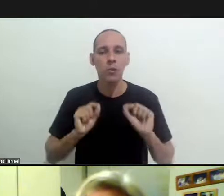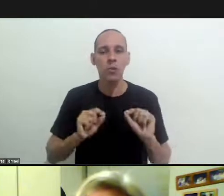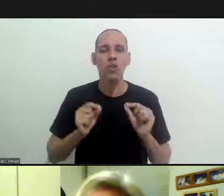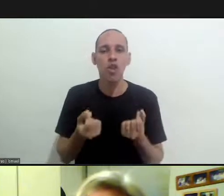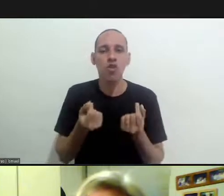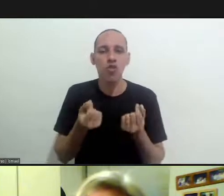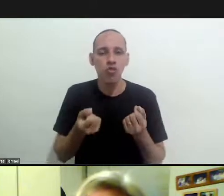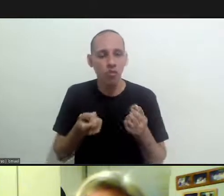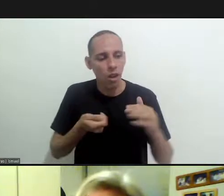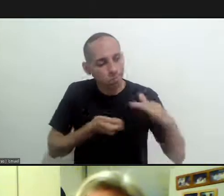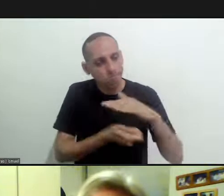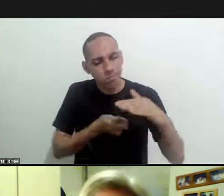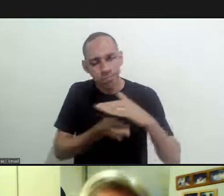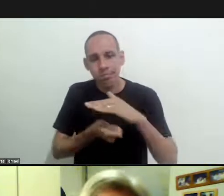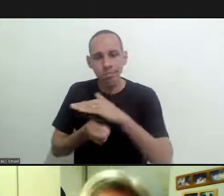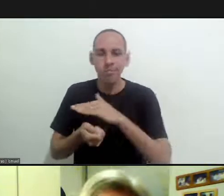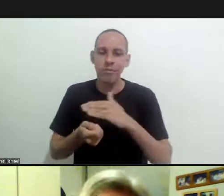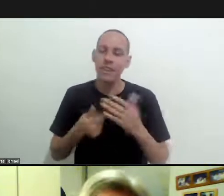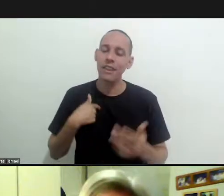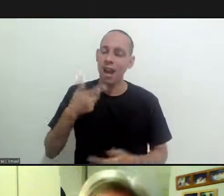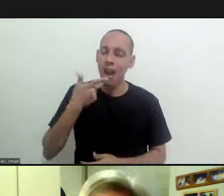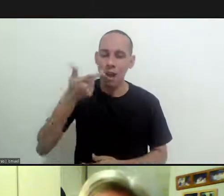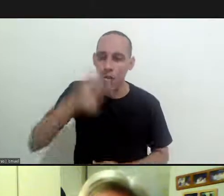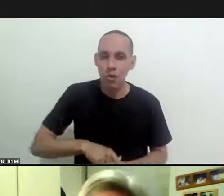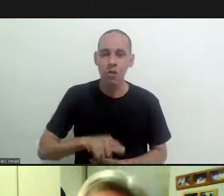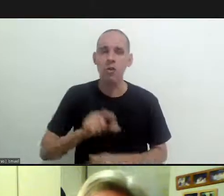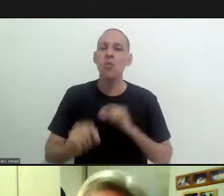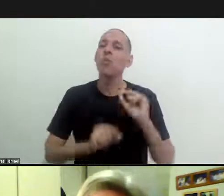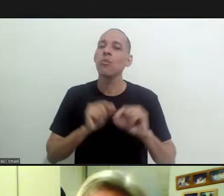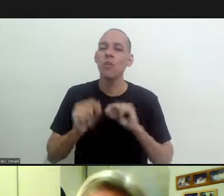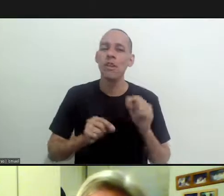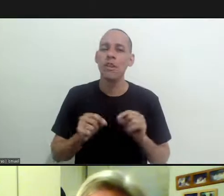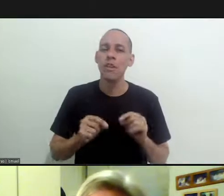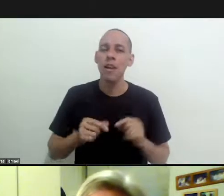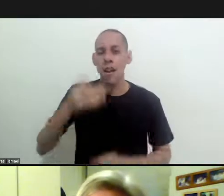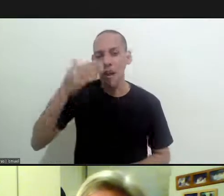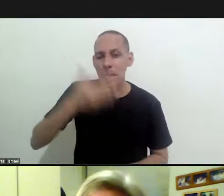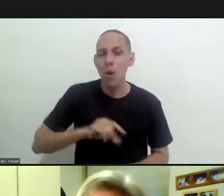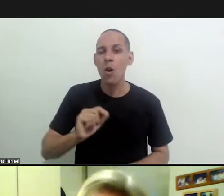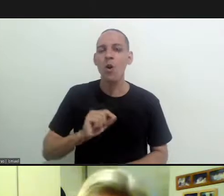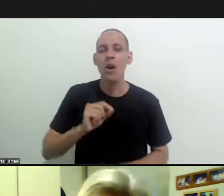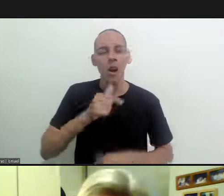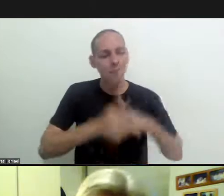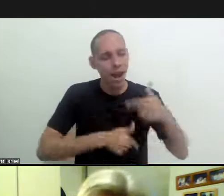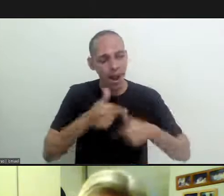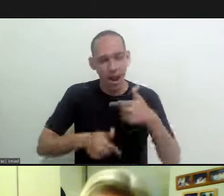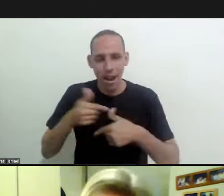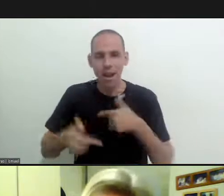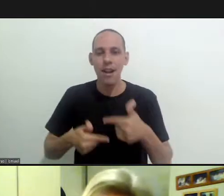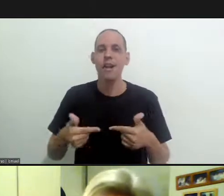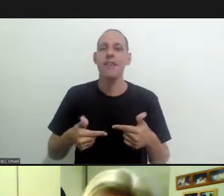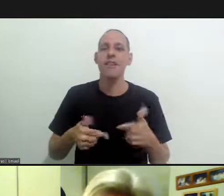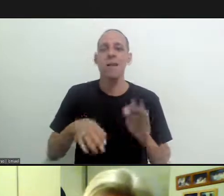to have these resources and i must repeat to prove that these